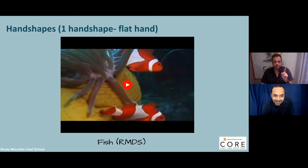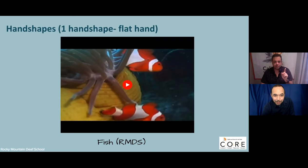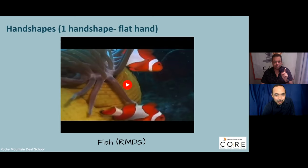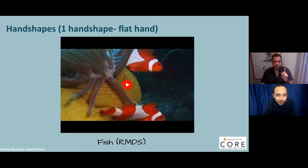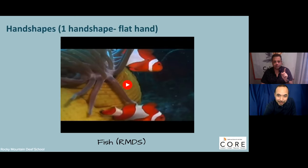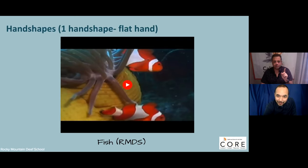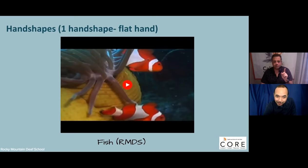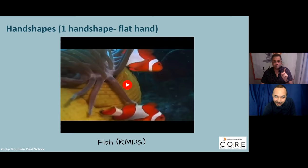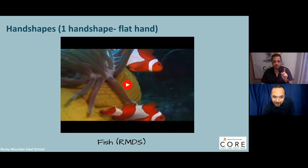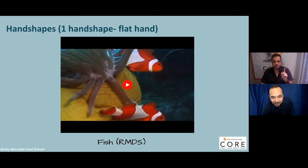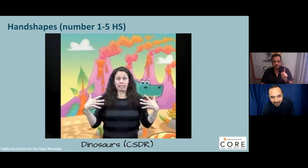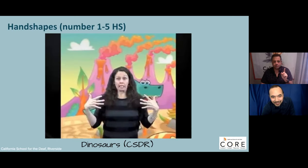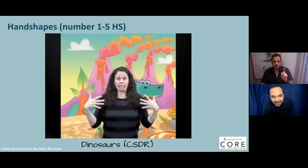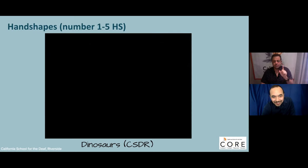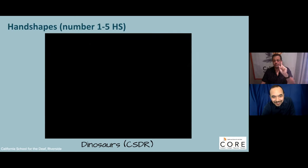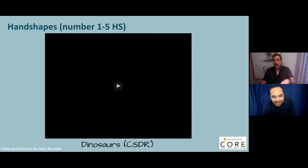This next one's one of my favorites.